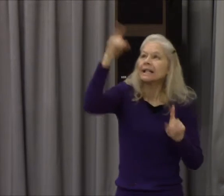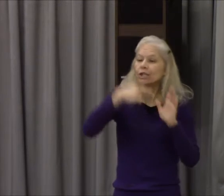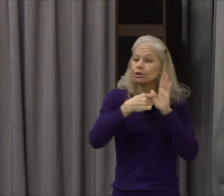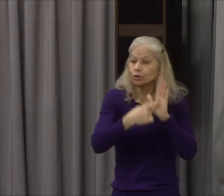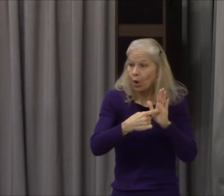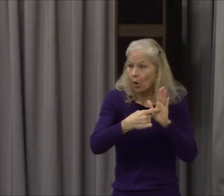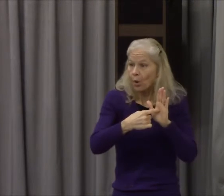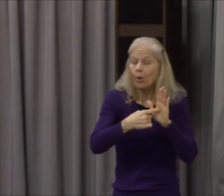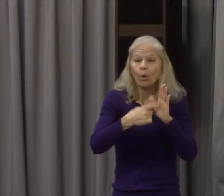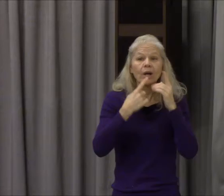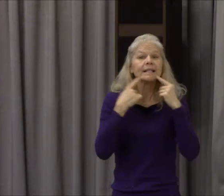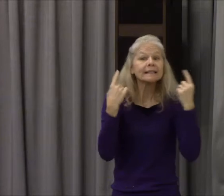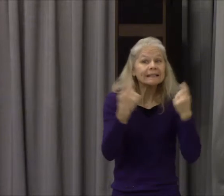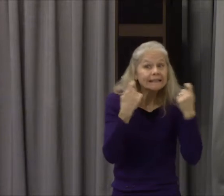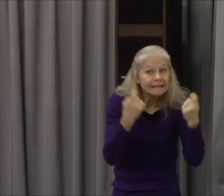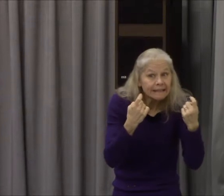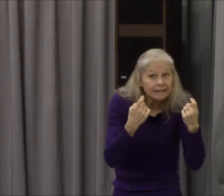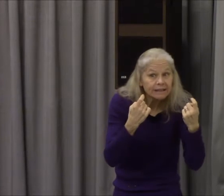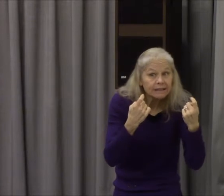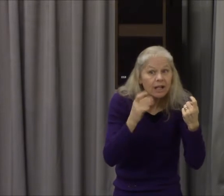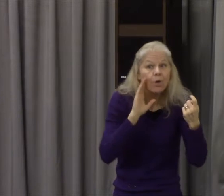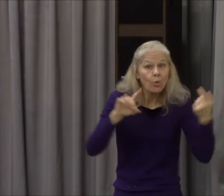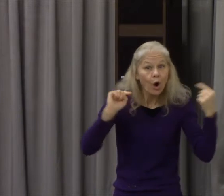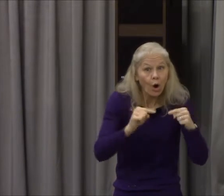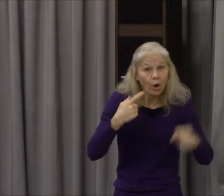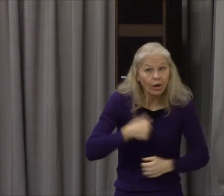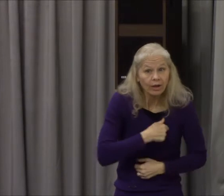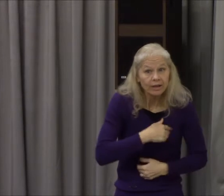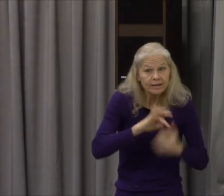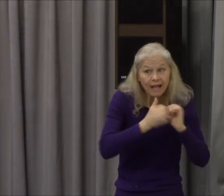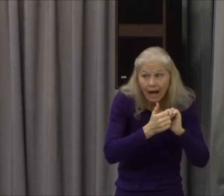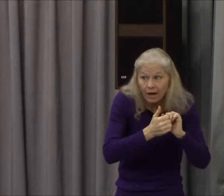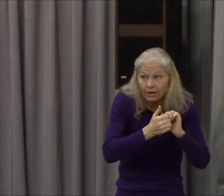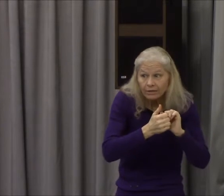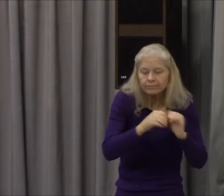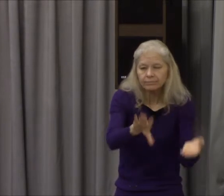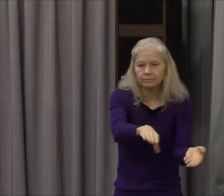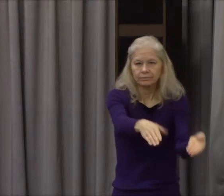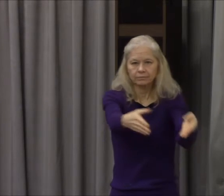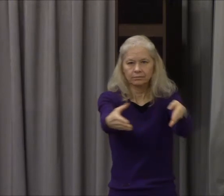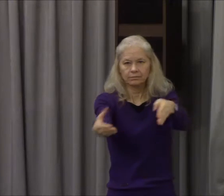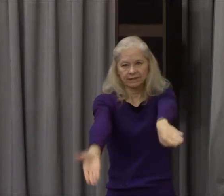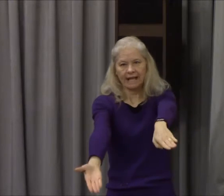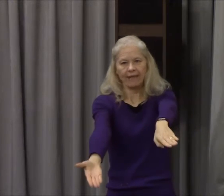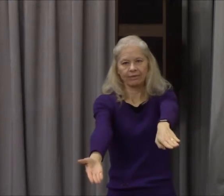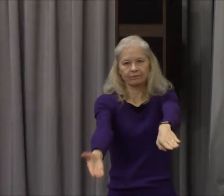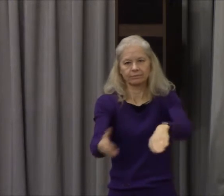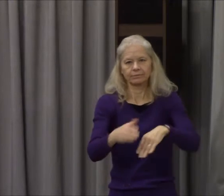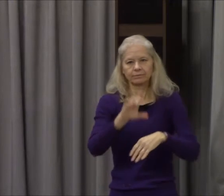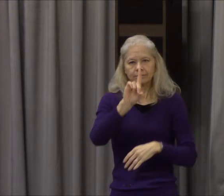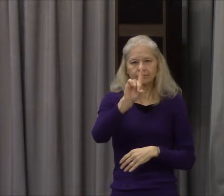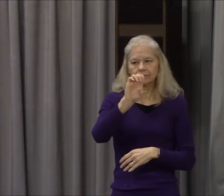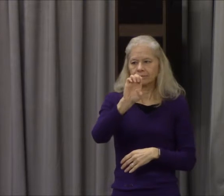point number two God came to Moses on Mount Sinai and showed us the strength of sin